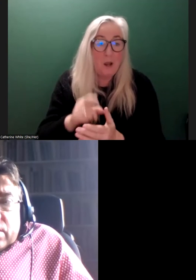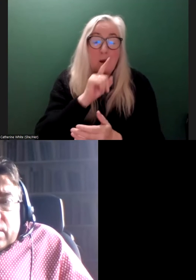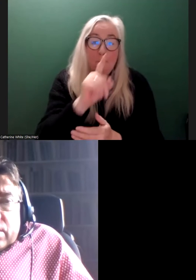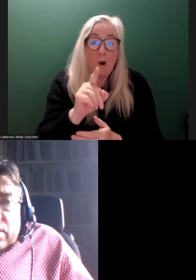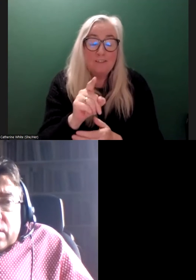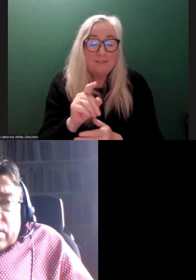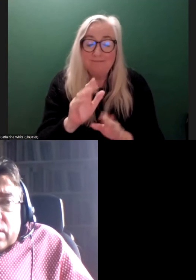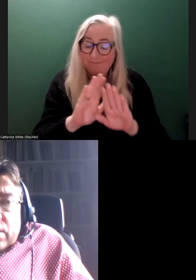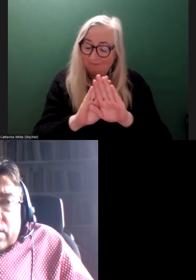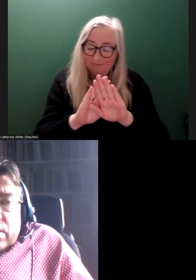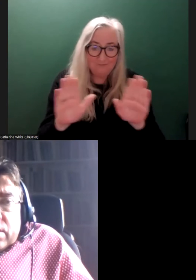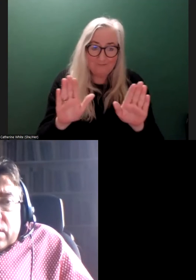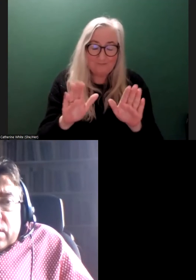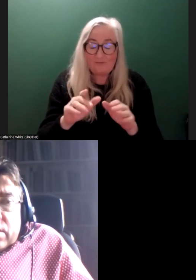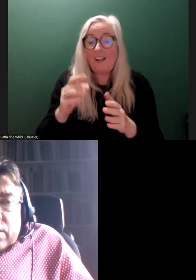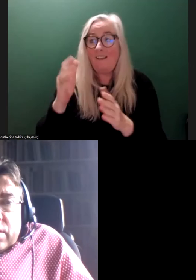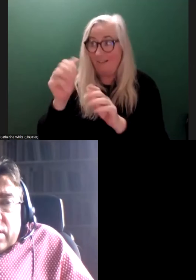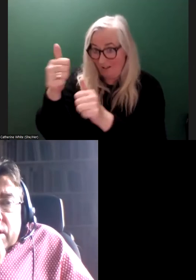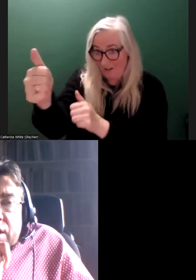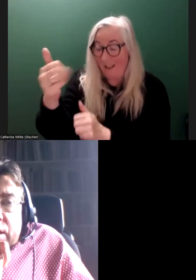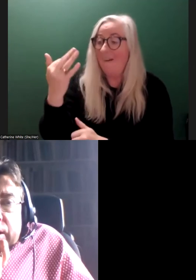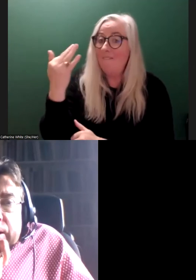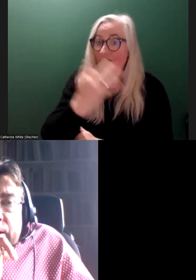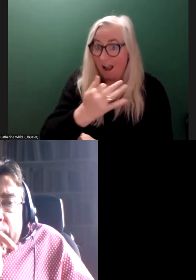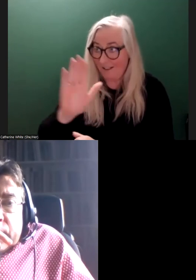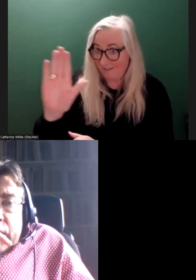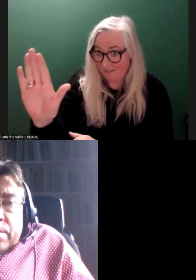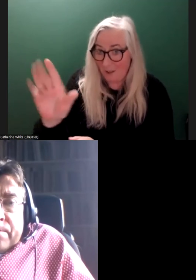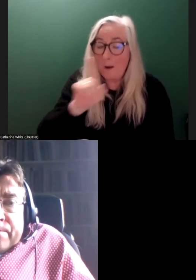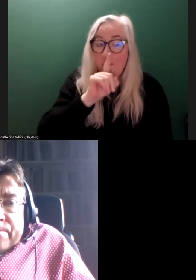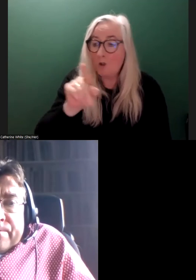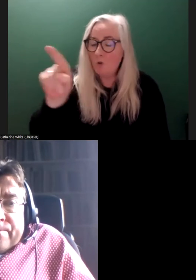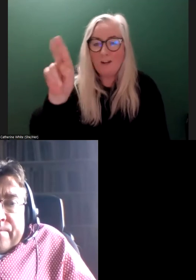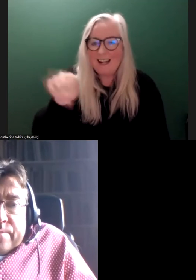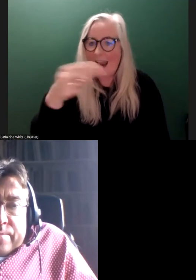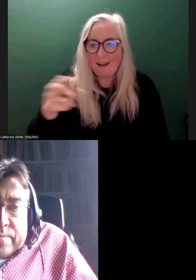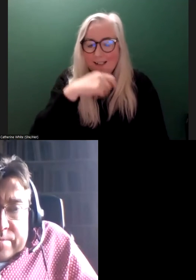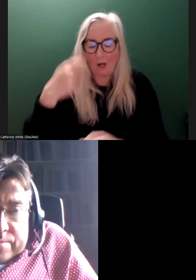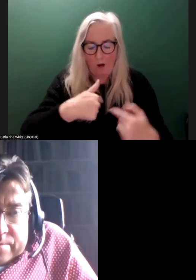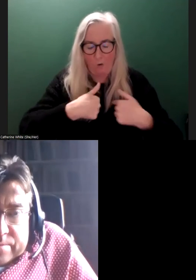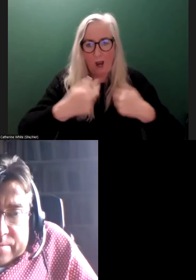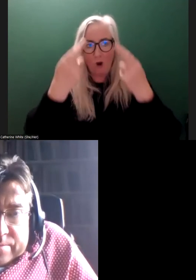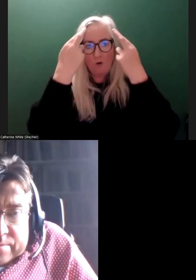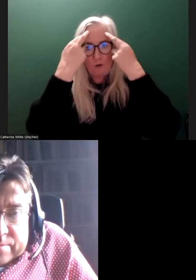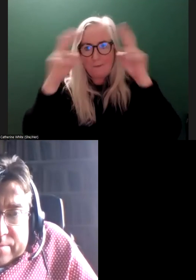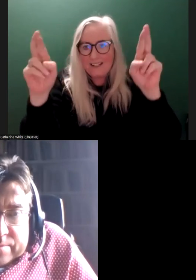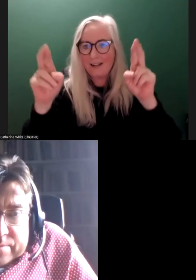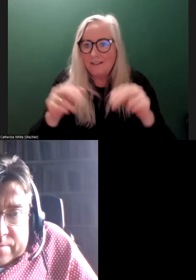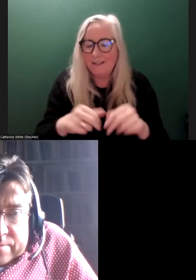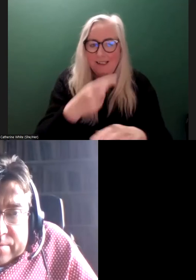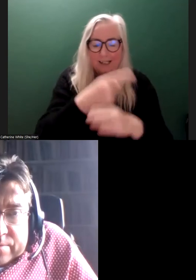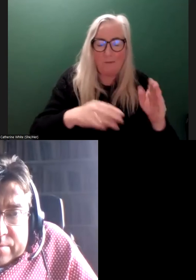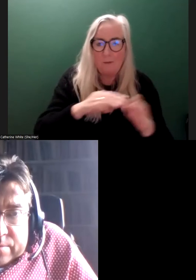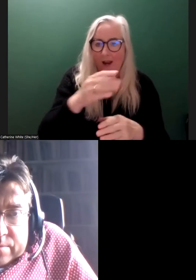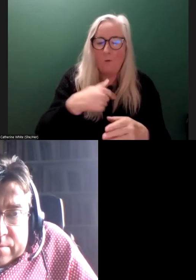should be to say, well, that's fine as long as you say that. But you cannot say we represent disabled people. And therefore, if you give us this, disabled people have a